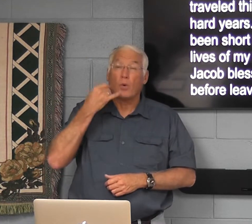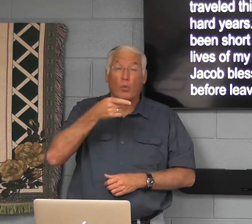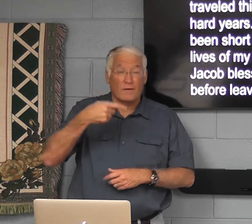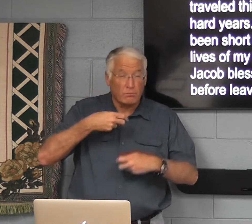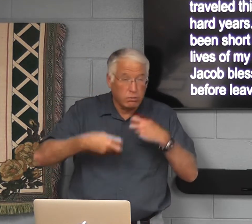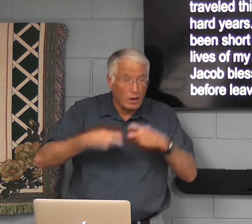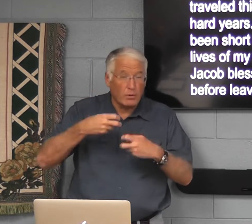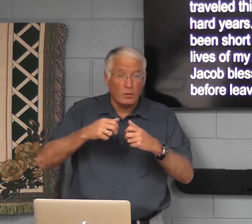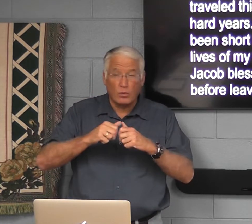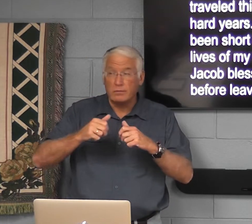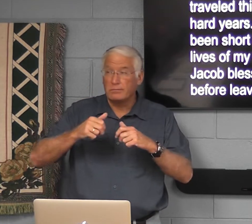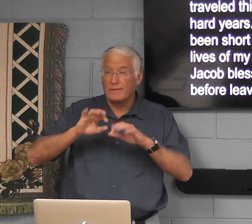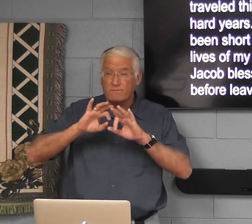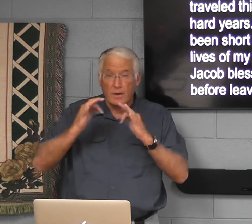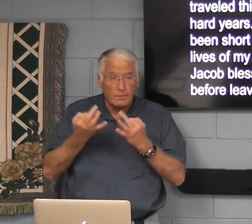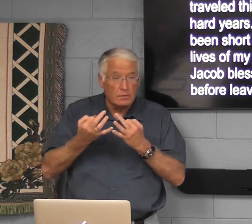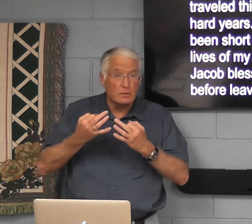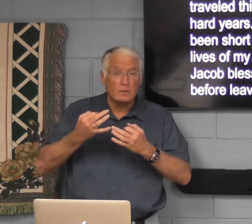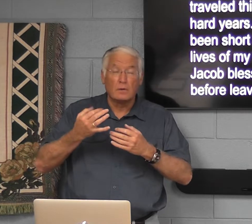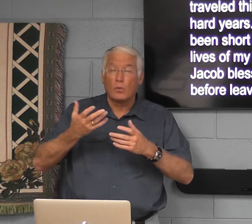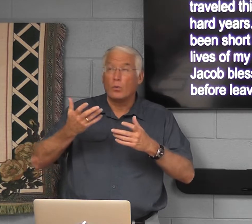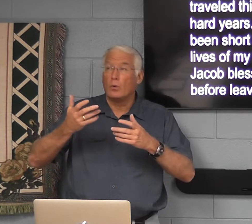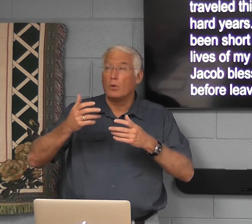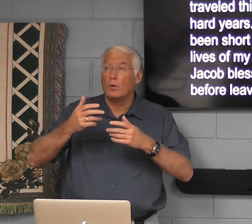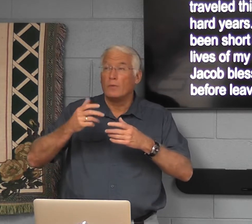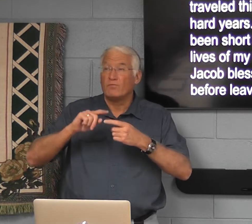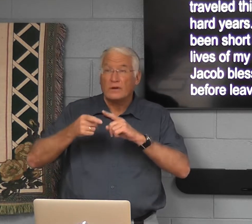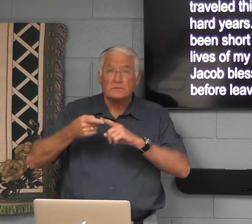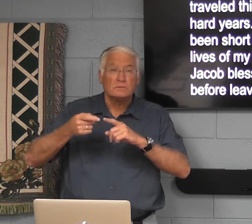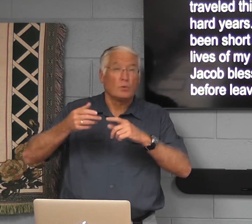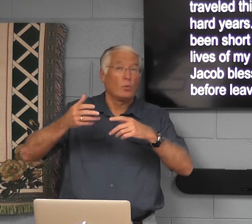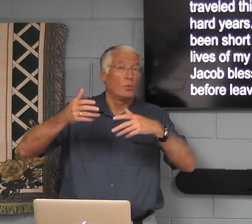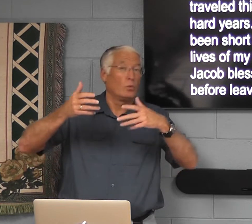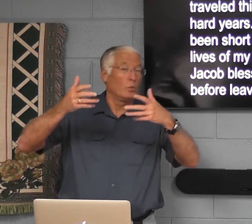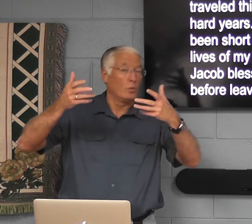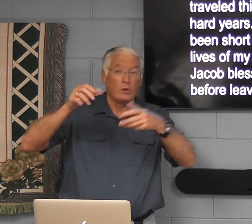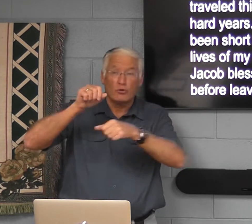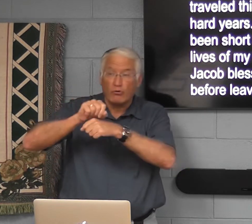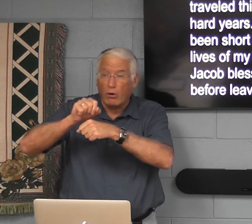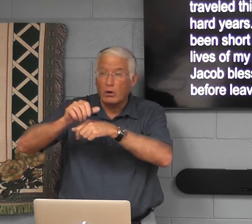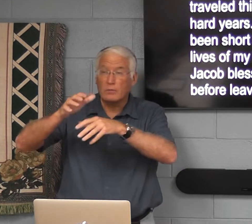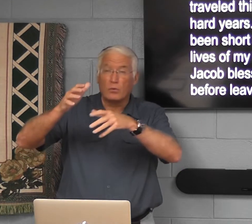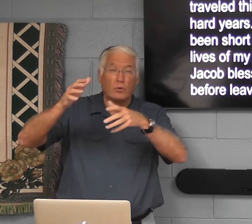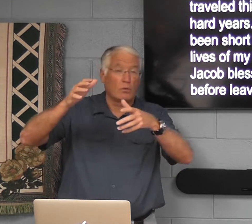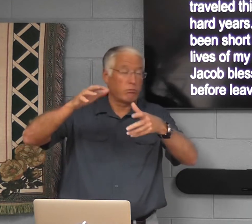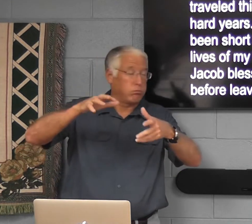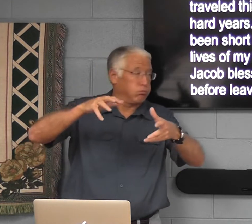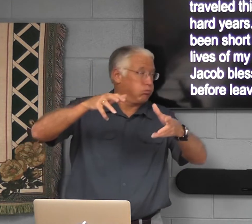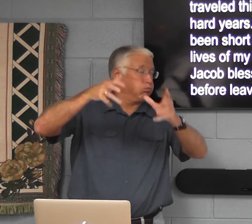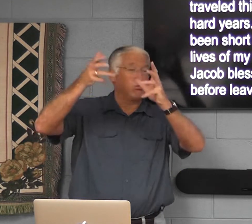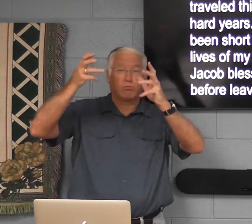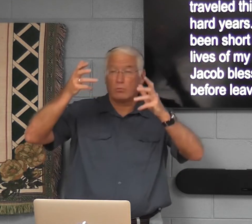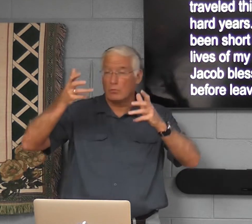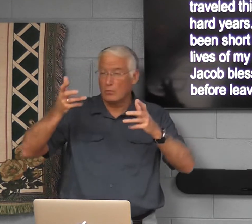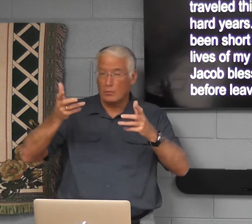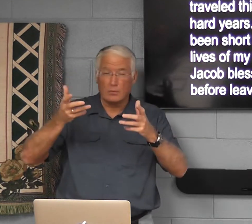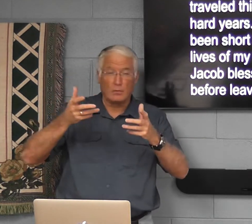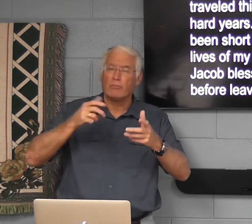But you know that God is with you. If you have problems with your family, friends, your job, things